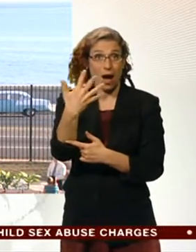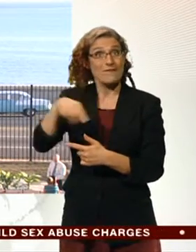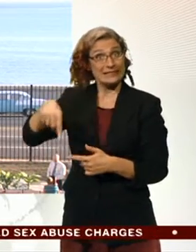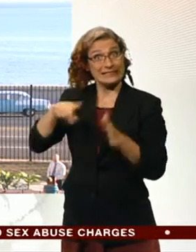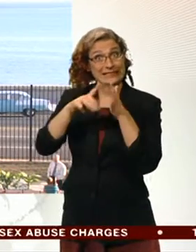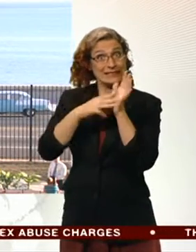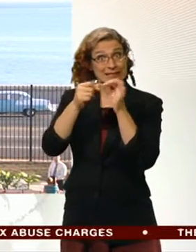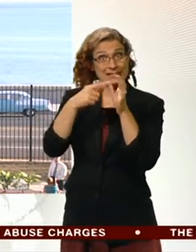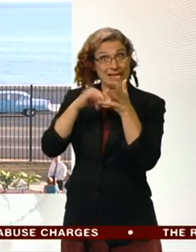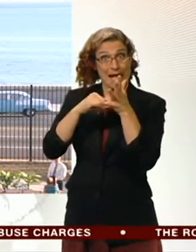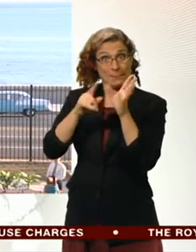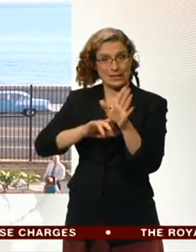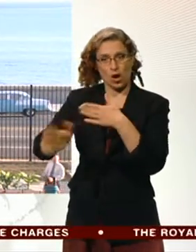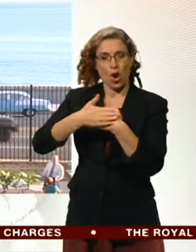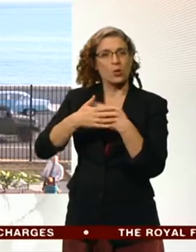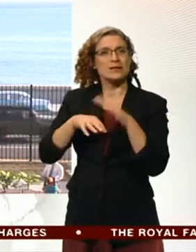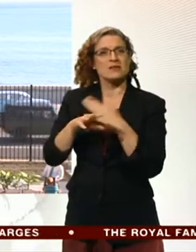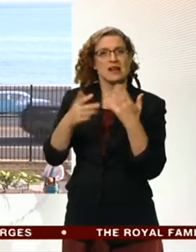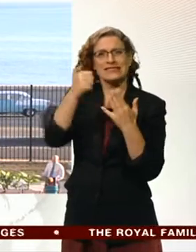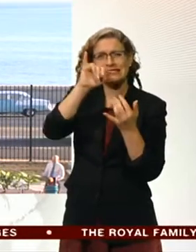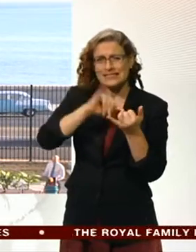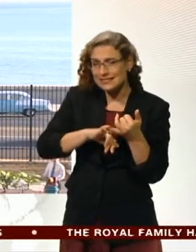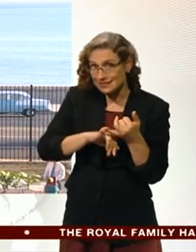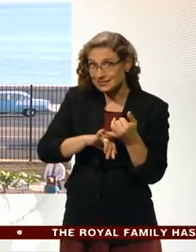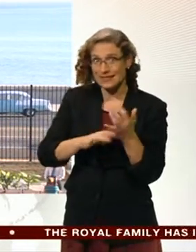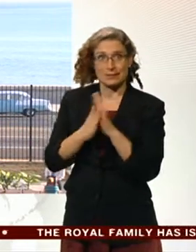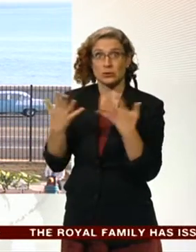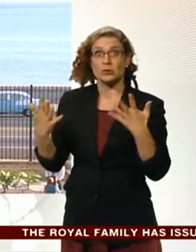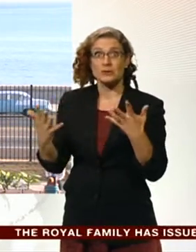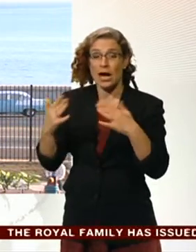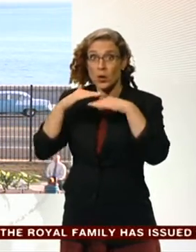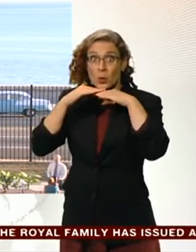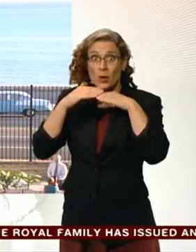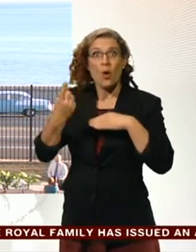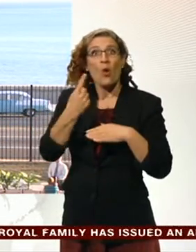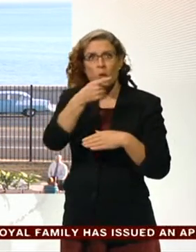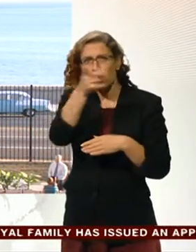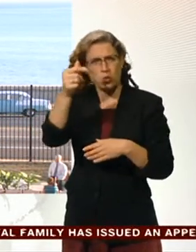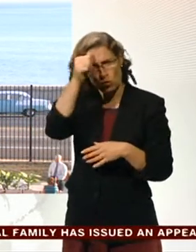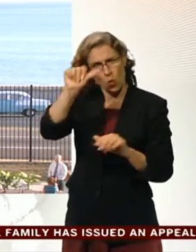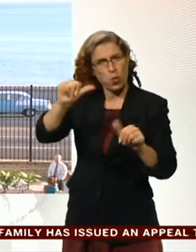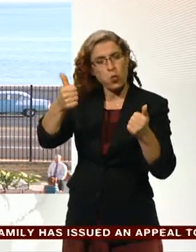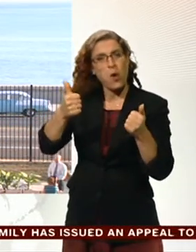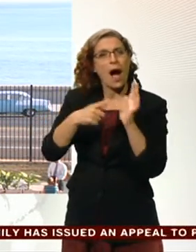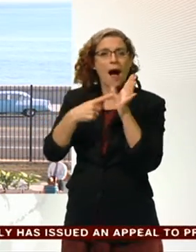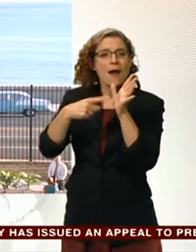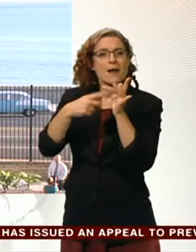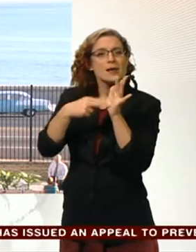since the early 60s. So it is a very important day. For those of us who watch Latin American politics very closely,